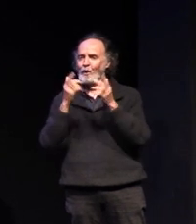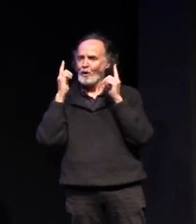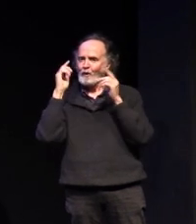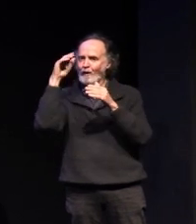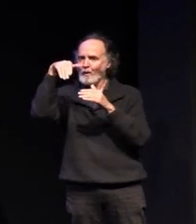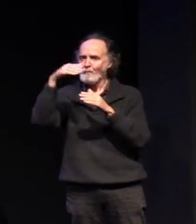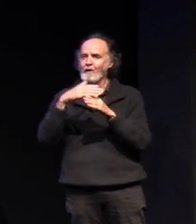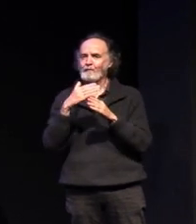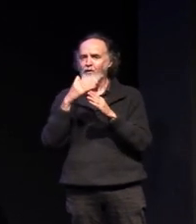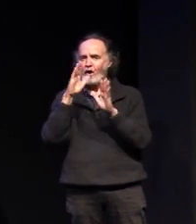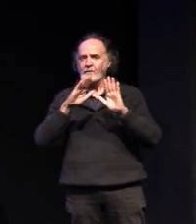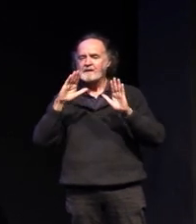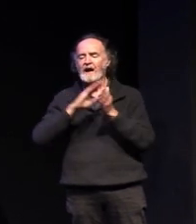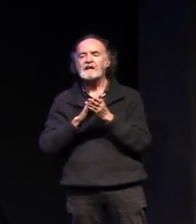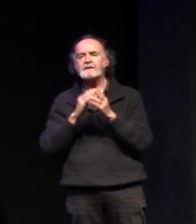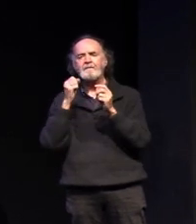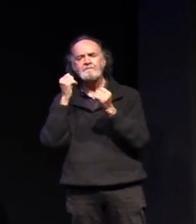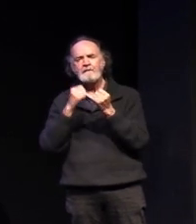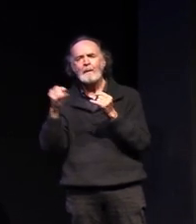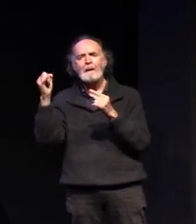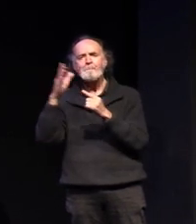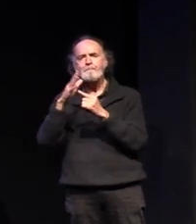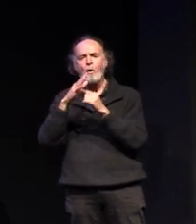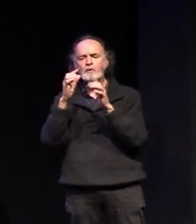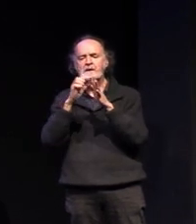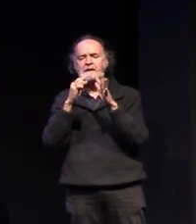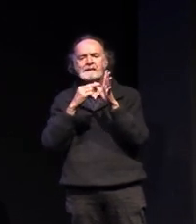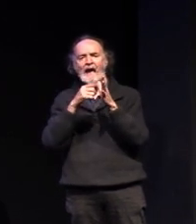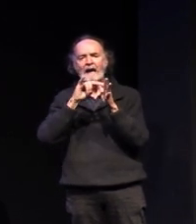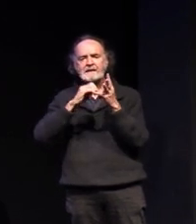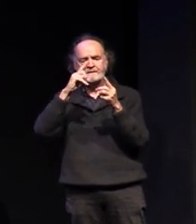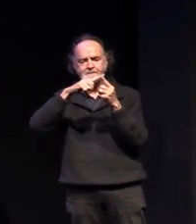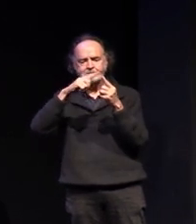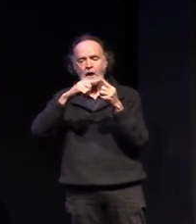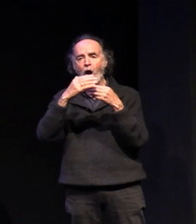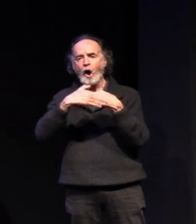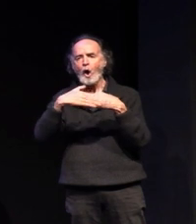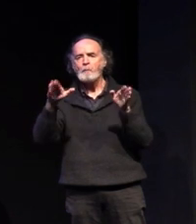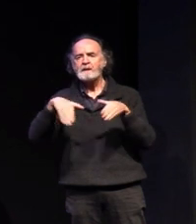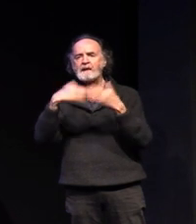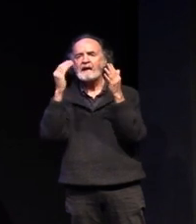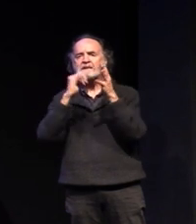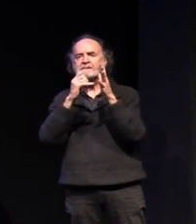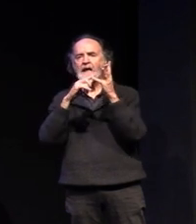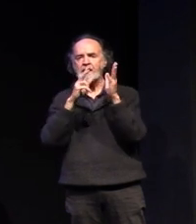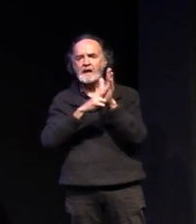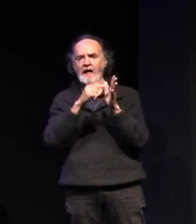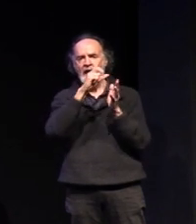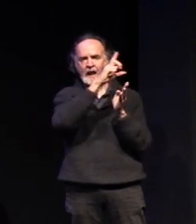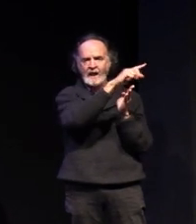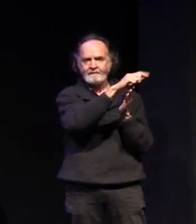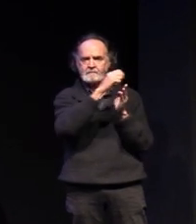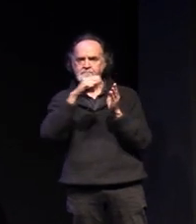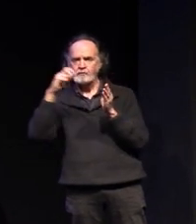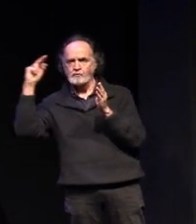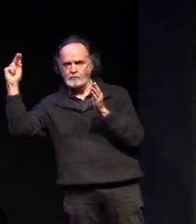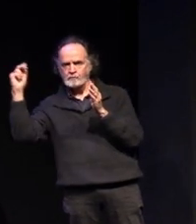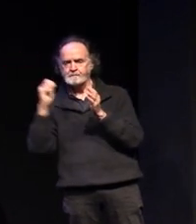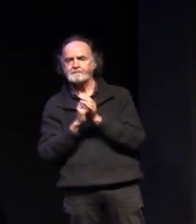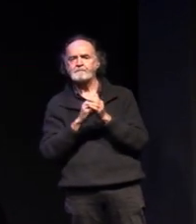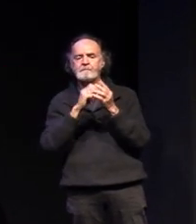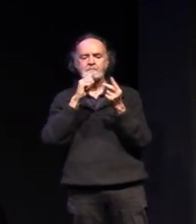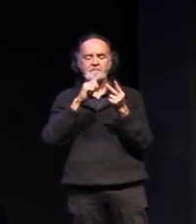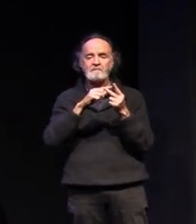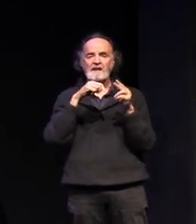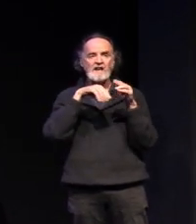so the key dates that i've mentioned some of these already but we have our open day on sunday from 11 to 2 as dale mentioned we're in the foyer